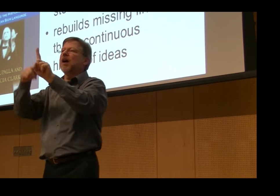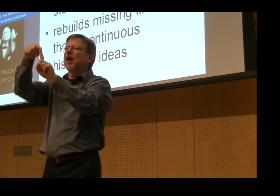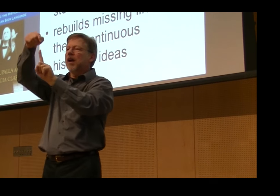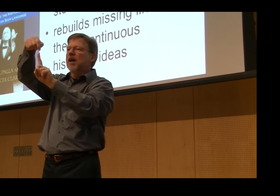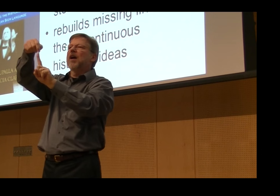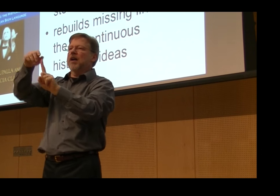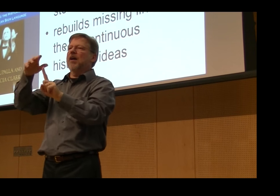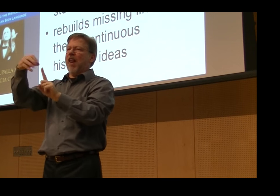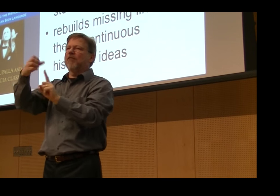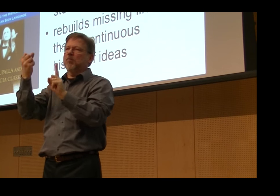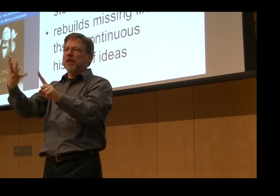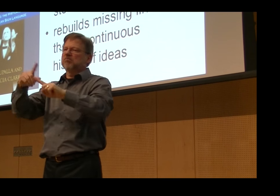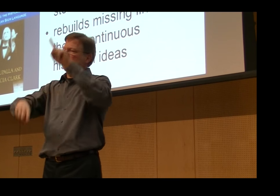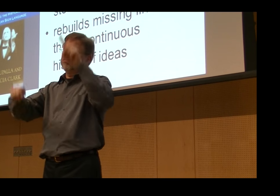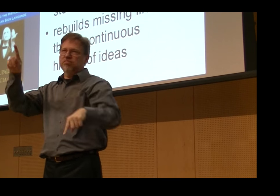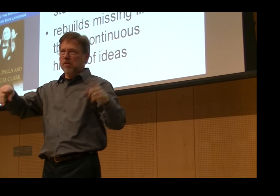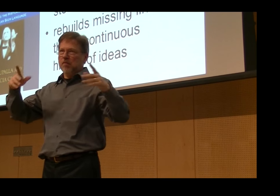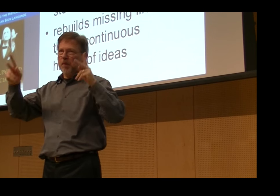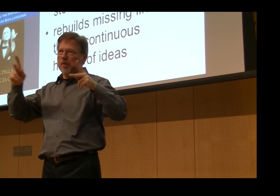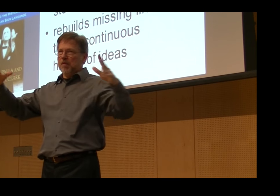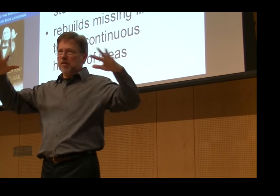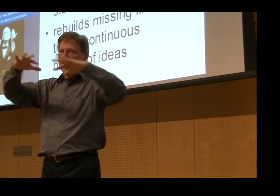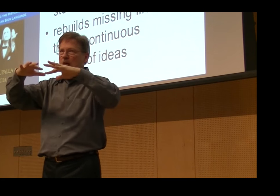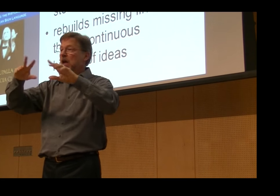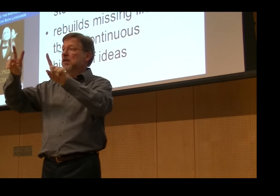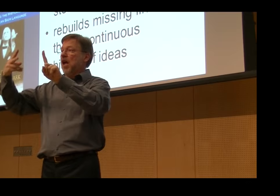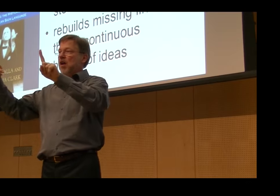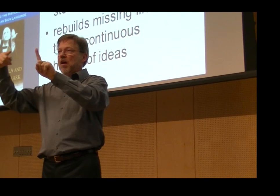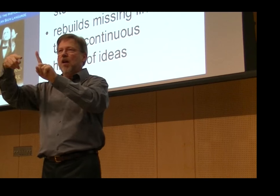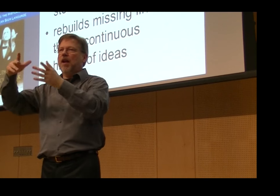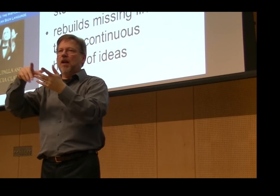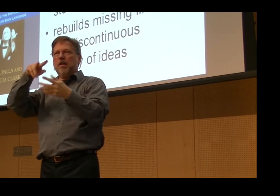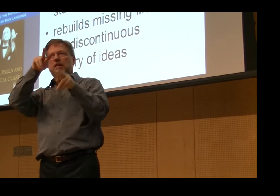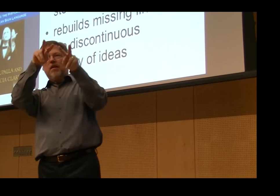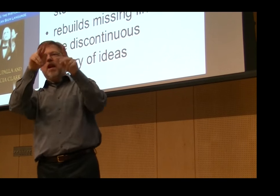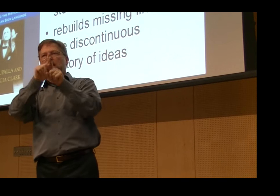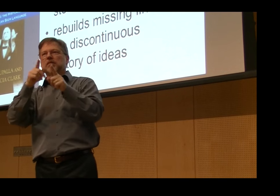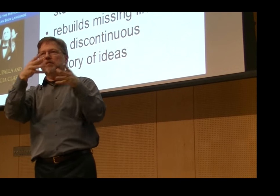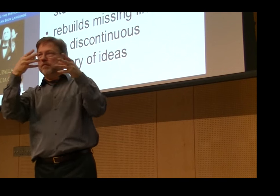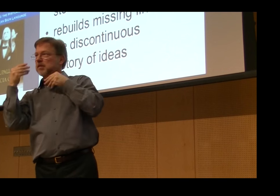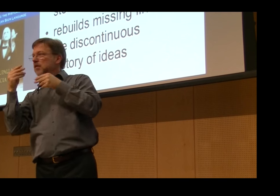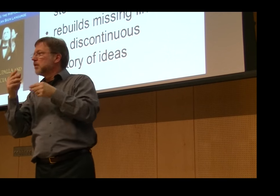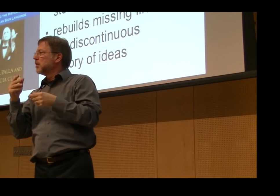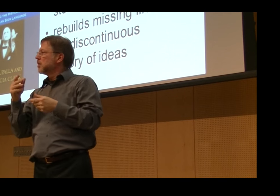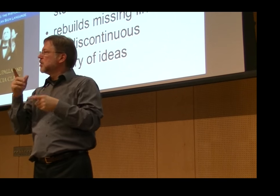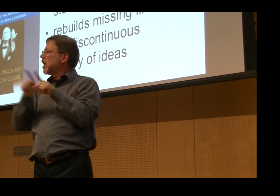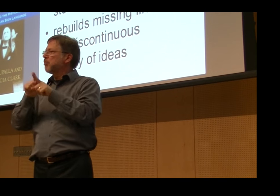So you identify the first generation as those using the Creole. We assume, however,